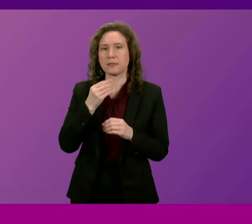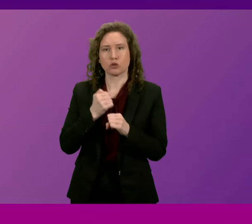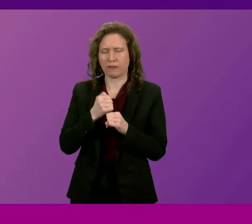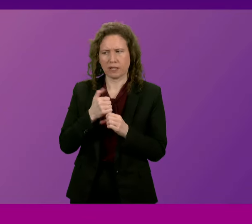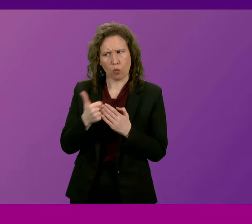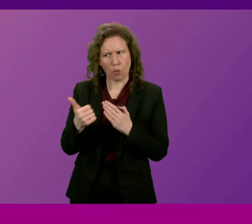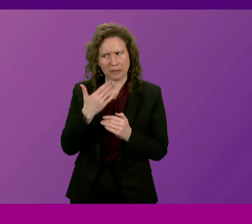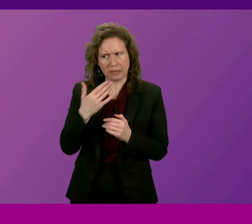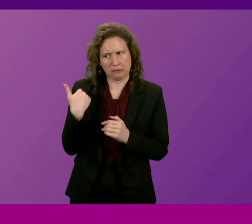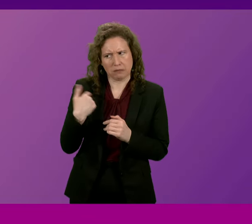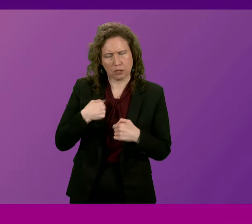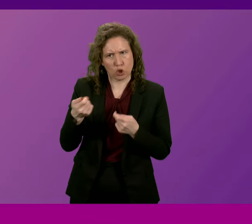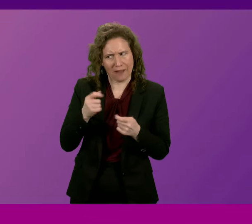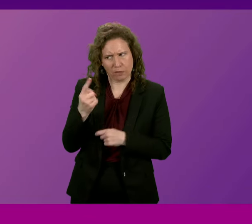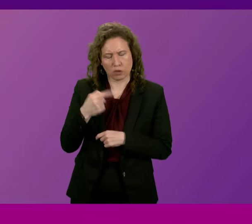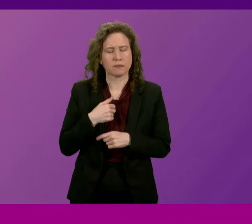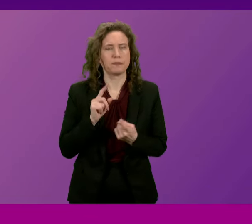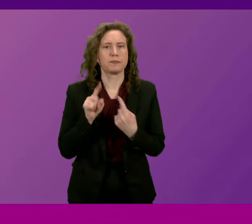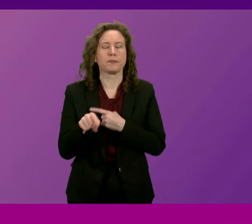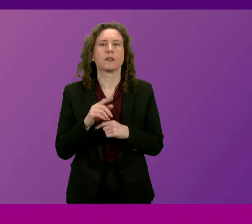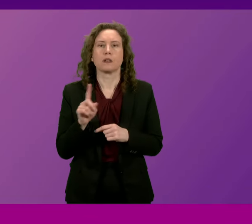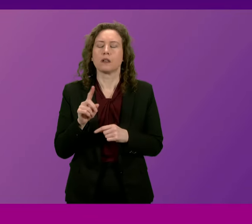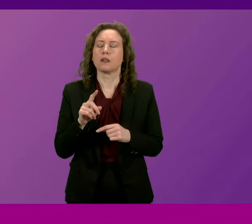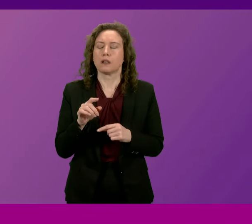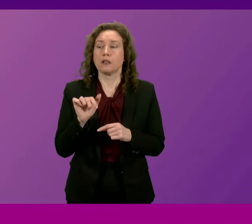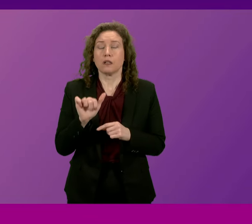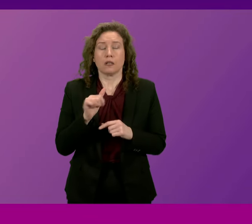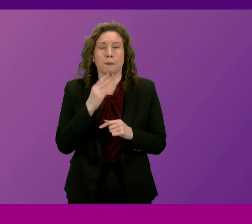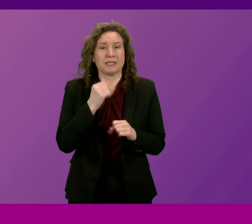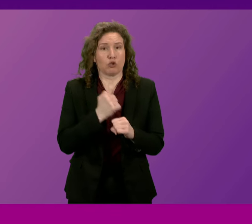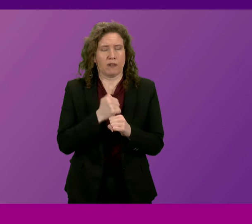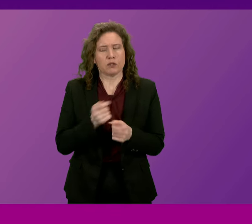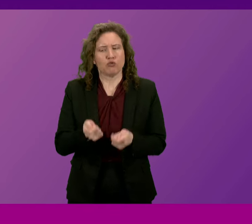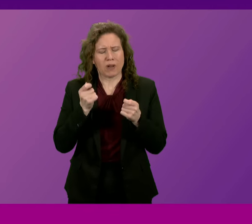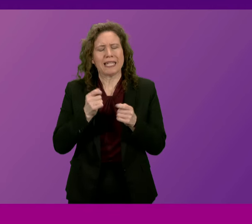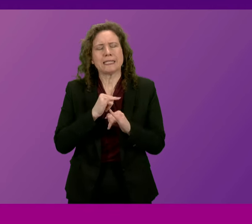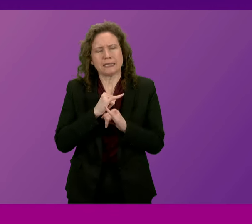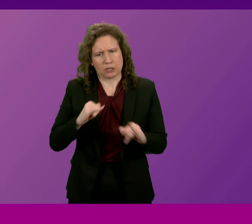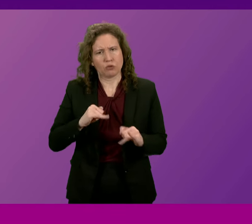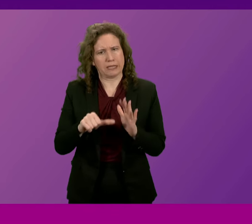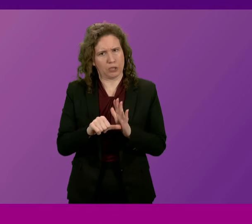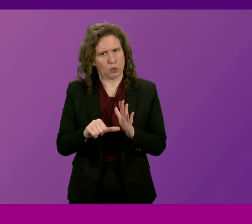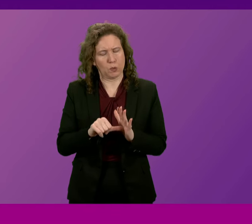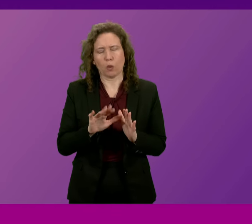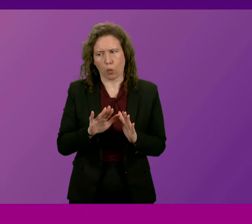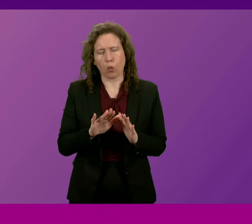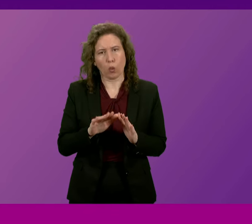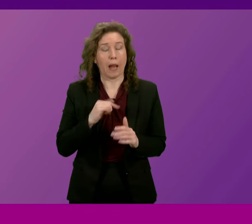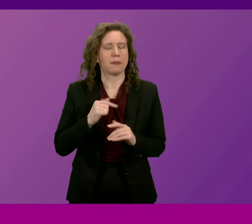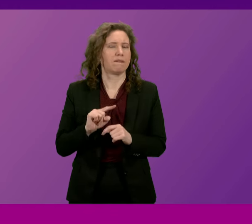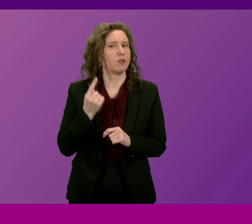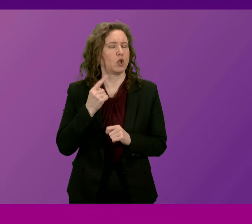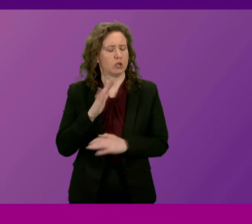First Minister. Mr Griffin raises a number of very significant, serious issues, and I would be the first to accept